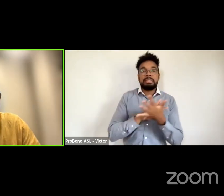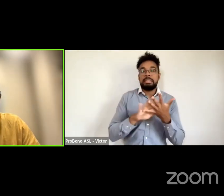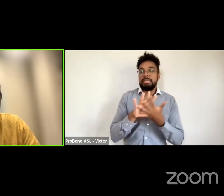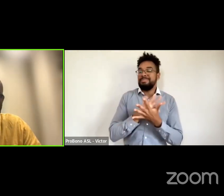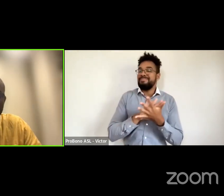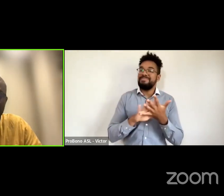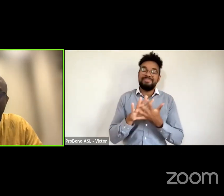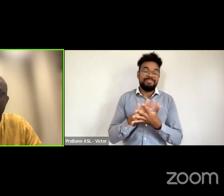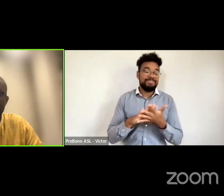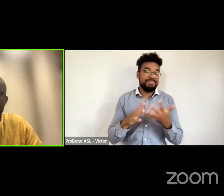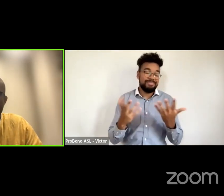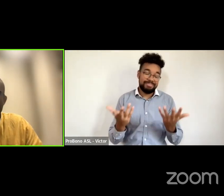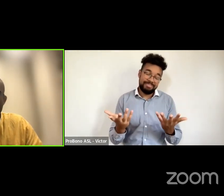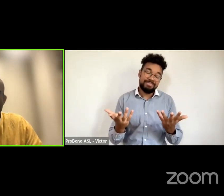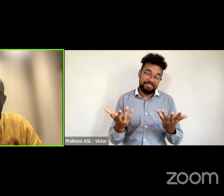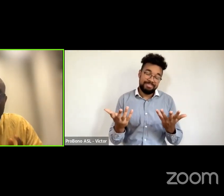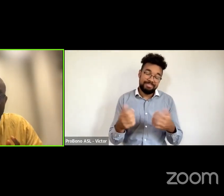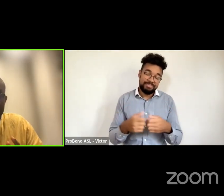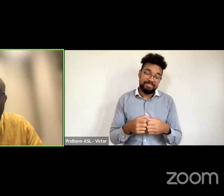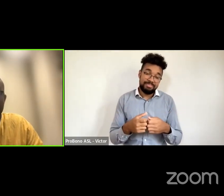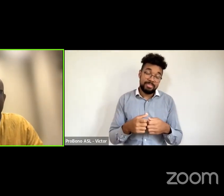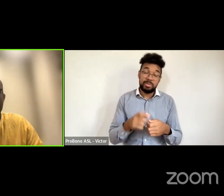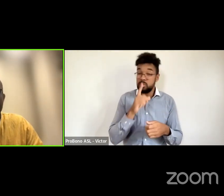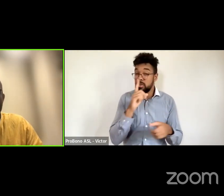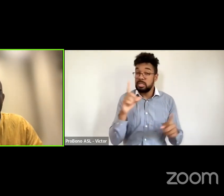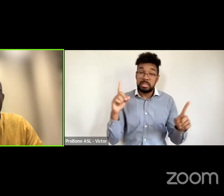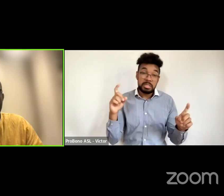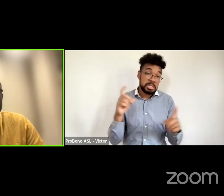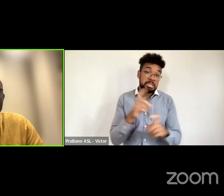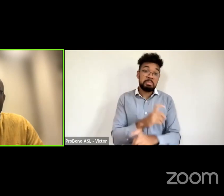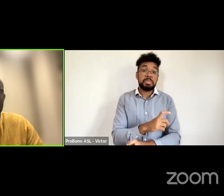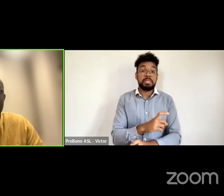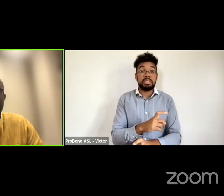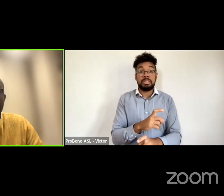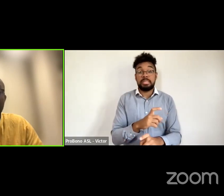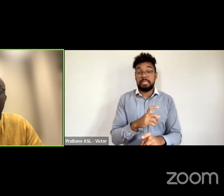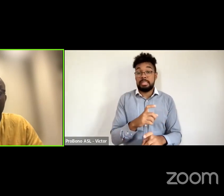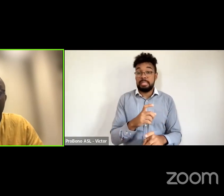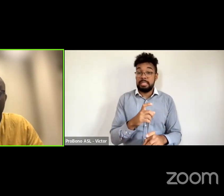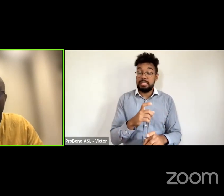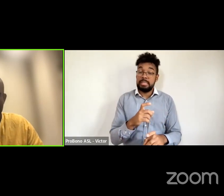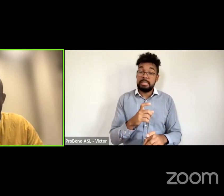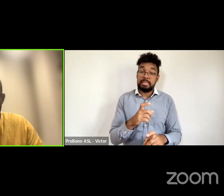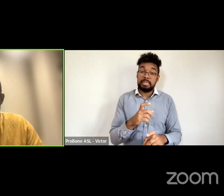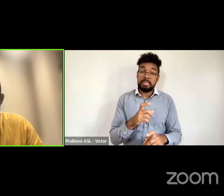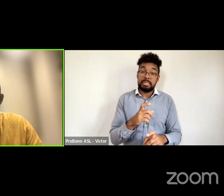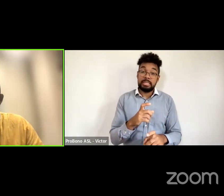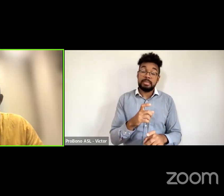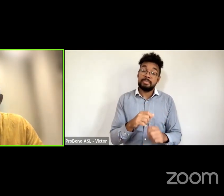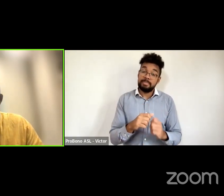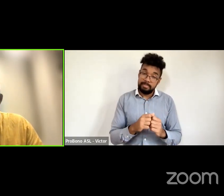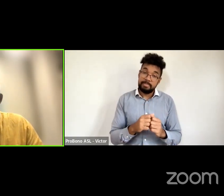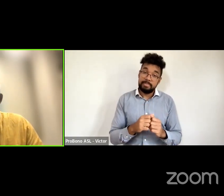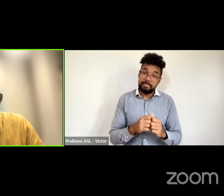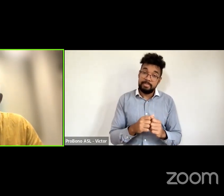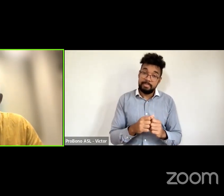is wrong one is right it's it's really uh context driven um and and it's it's our reality right